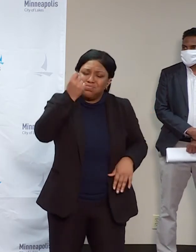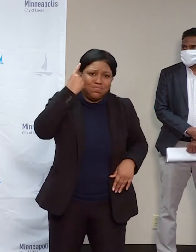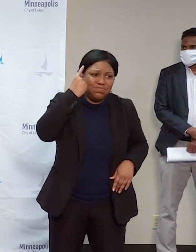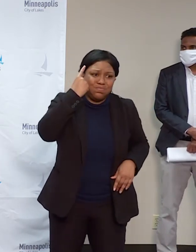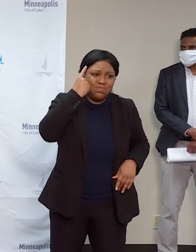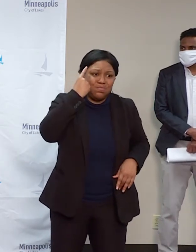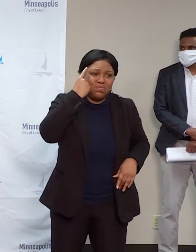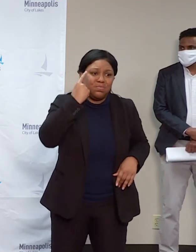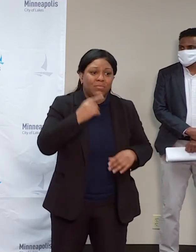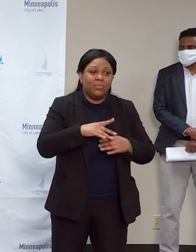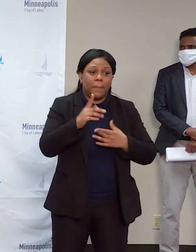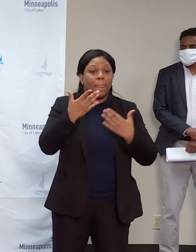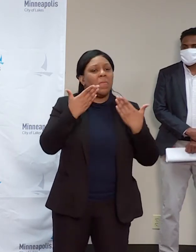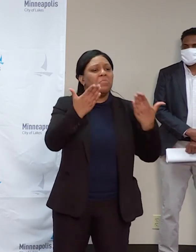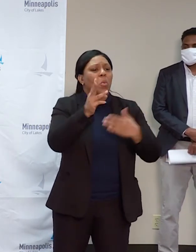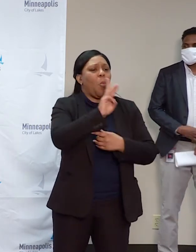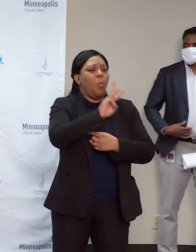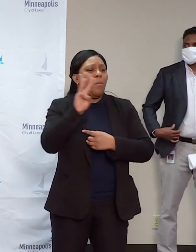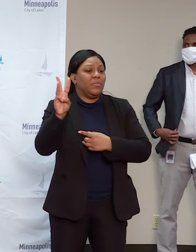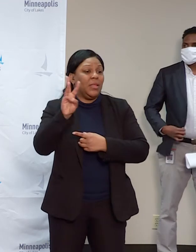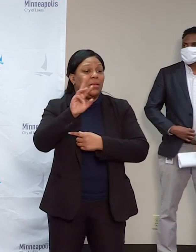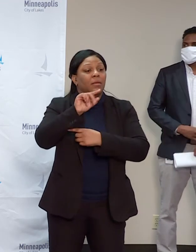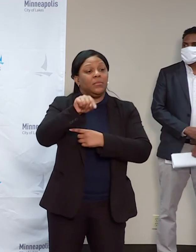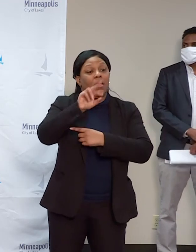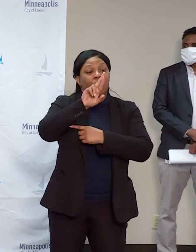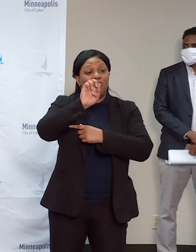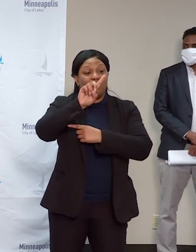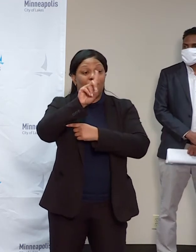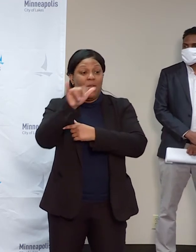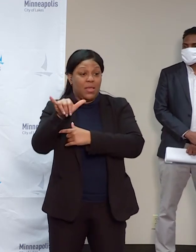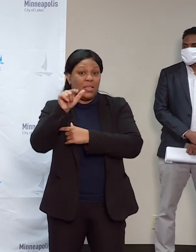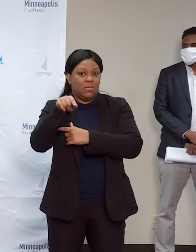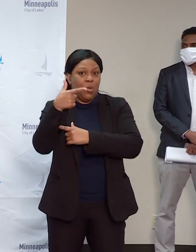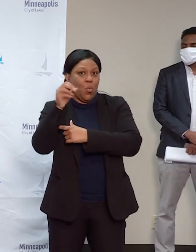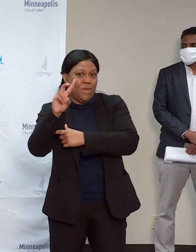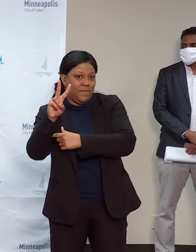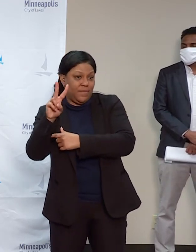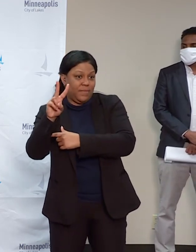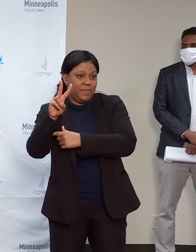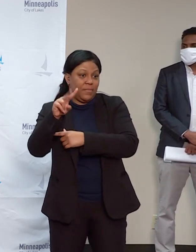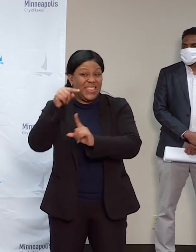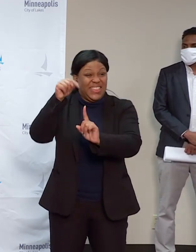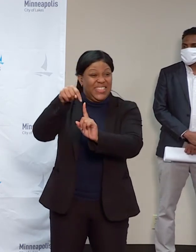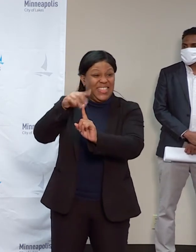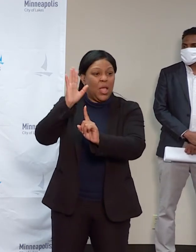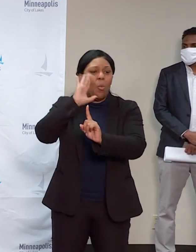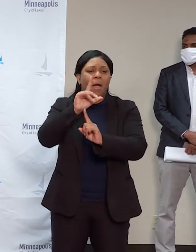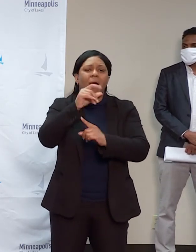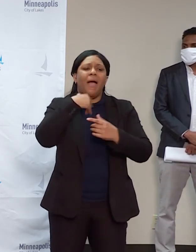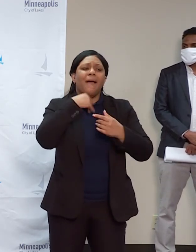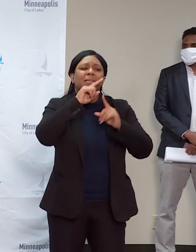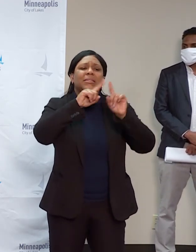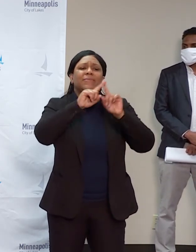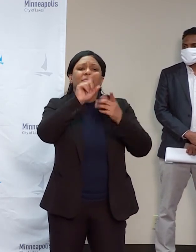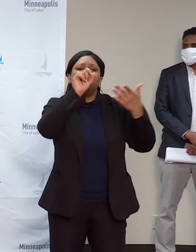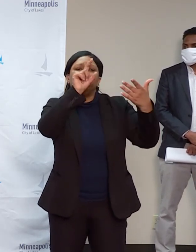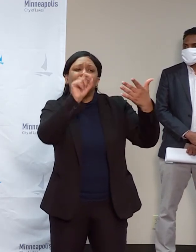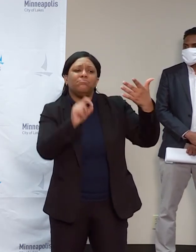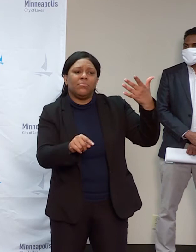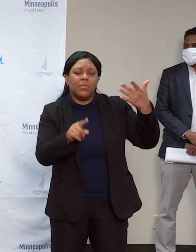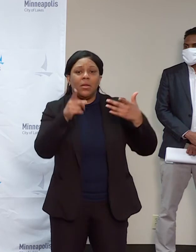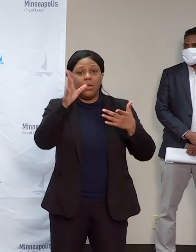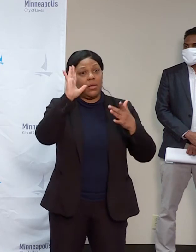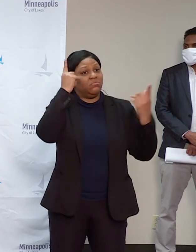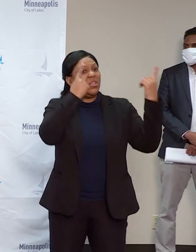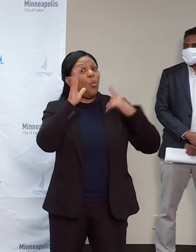has sample plans for businesses that can give you a sense of what questions to consider. During this time period, you